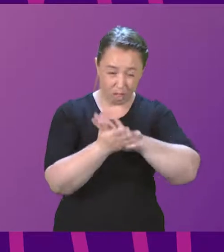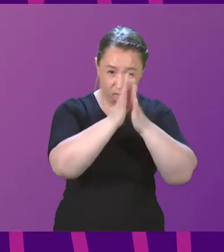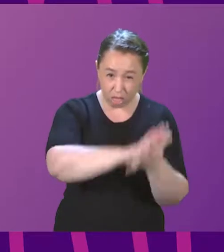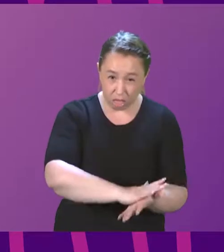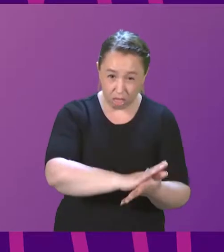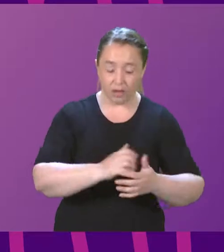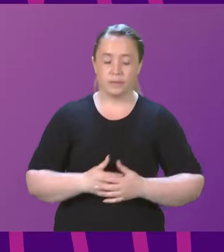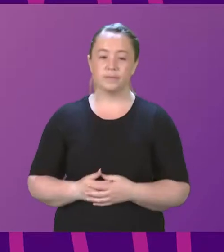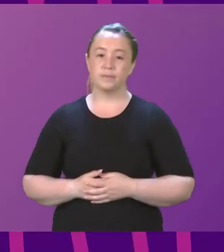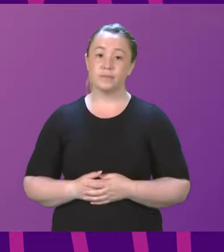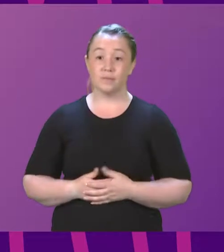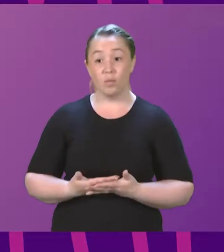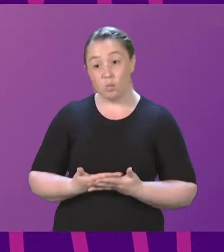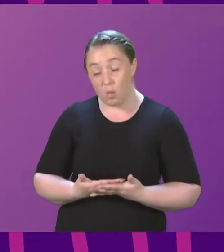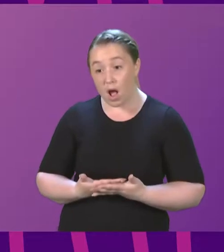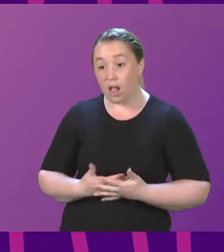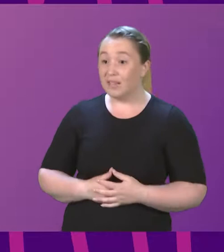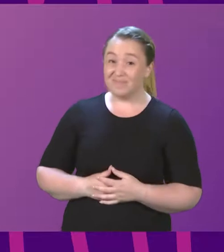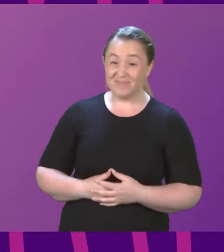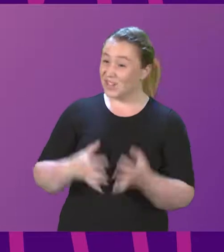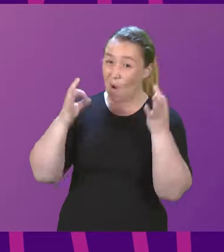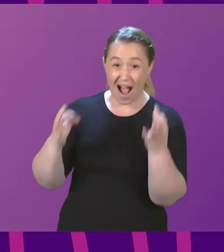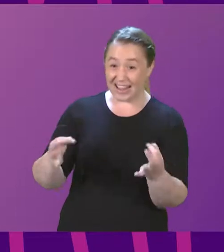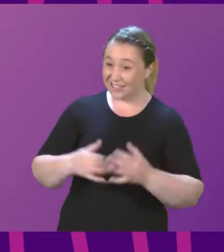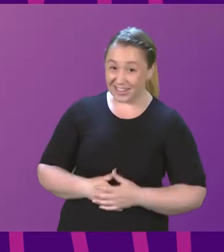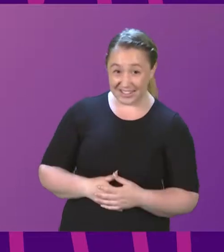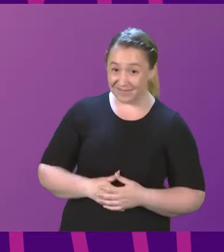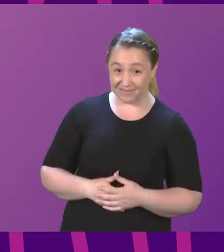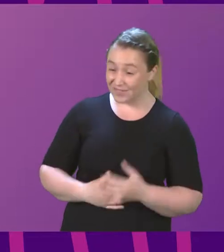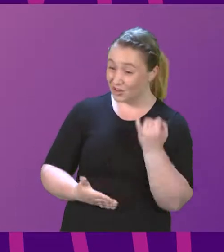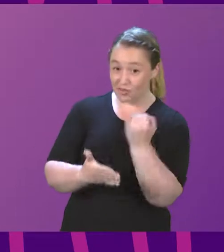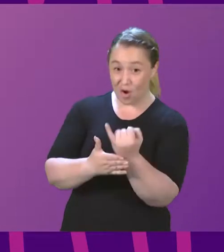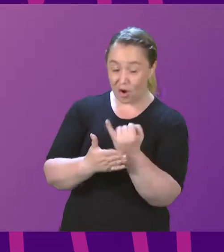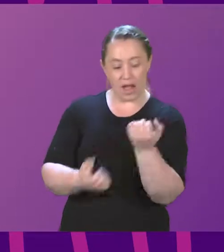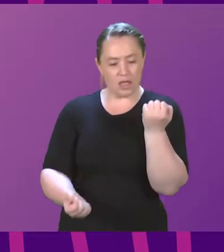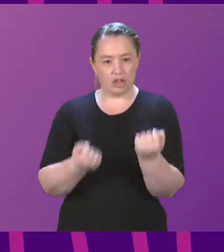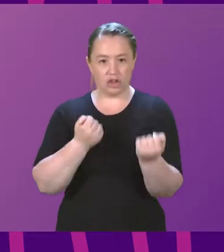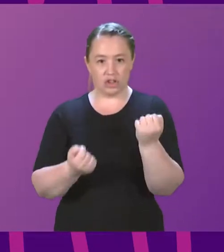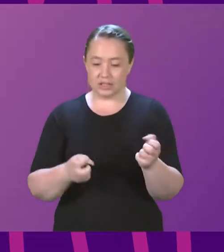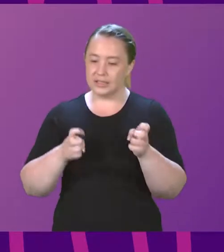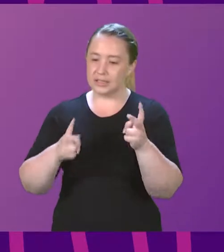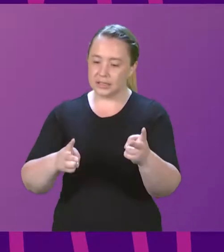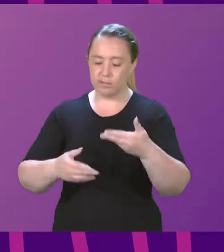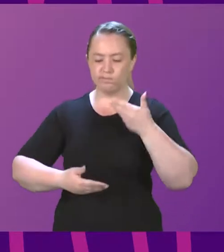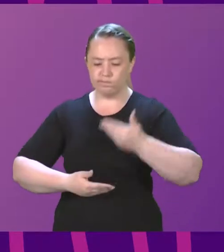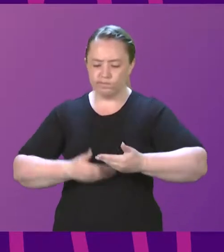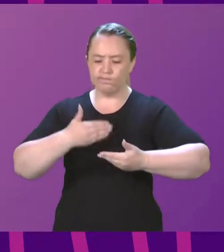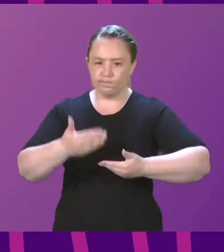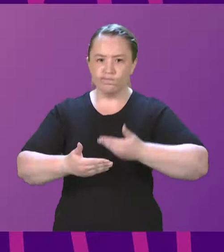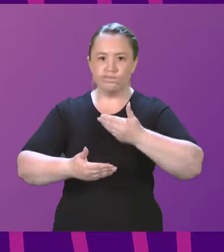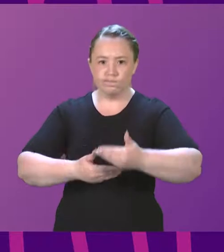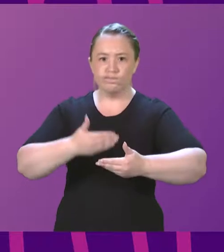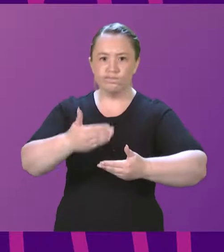Well, to put it quite simply, that is not accurate. The justice system is working through and reducing the COVID